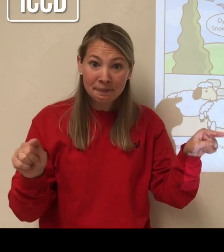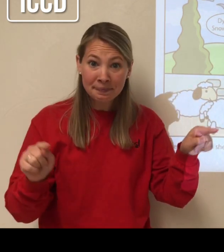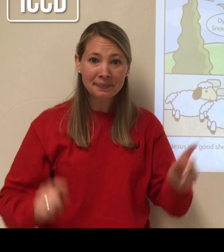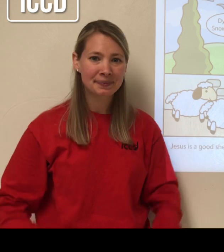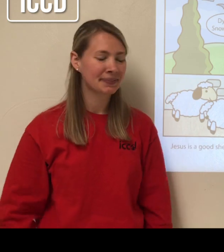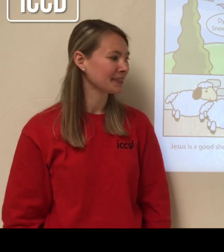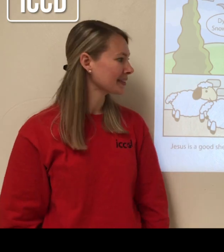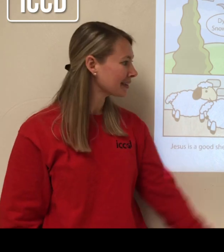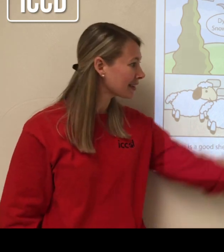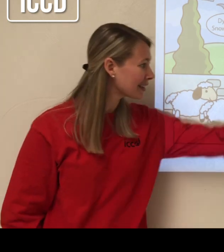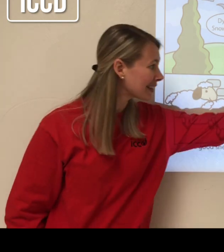Zee,